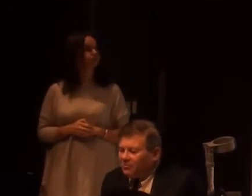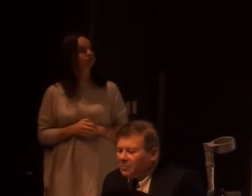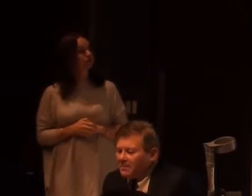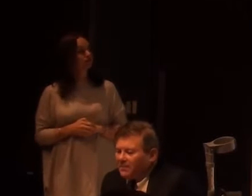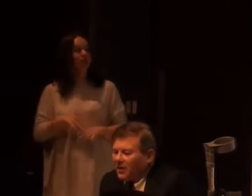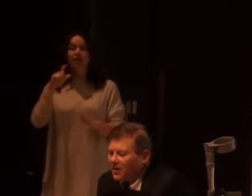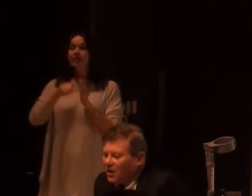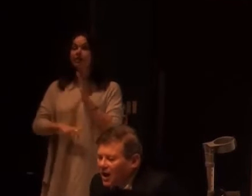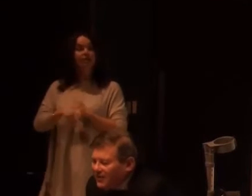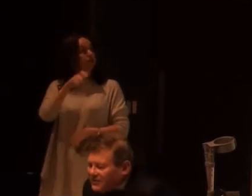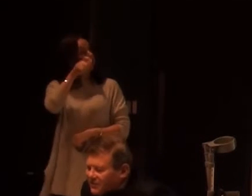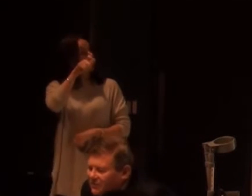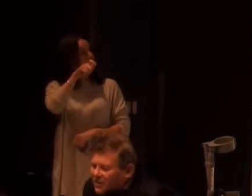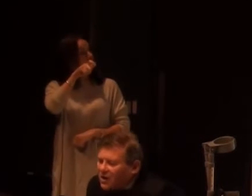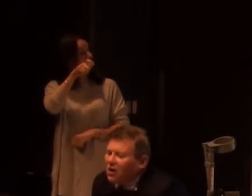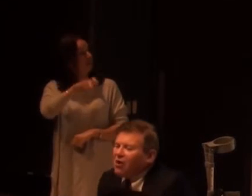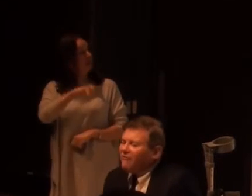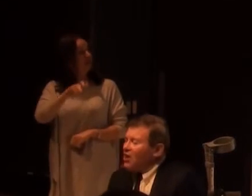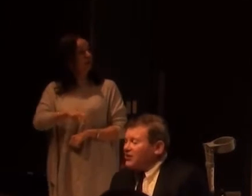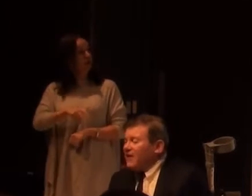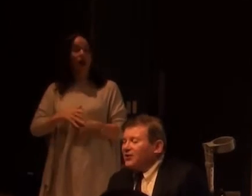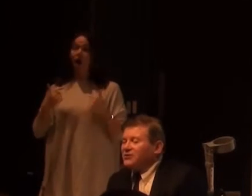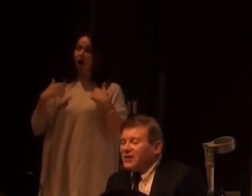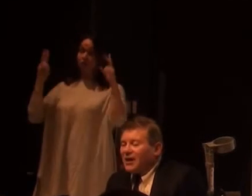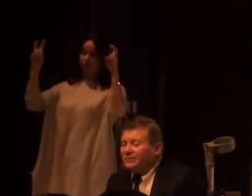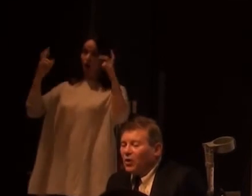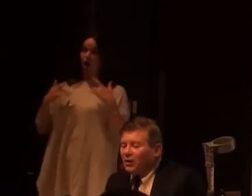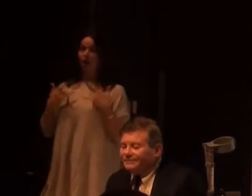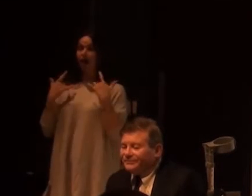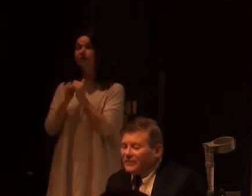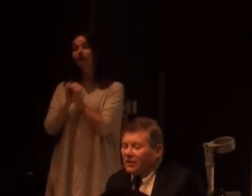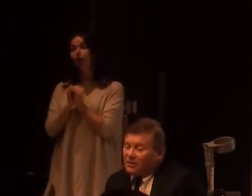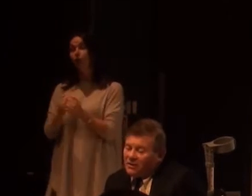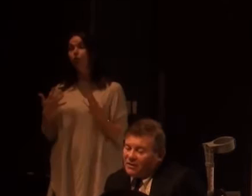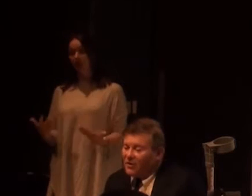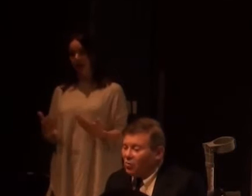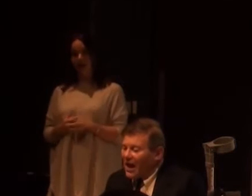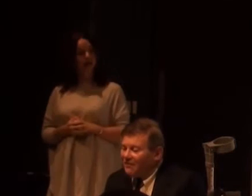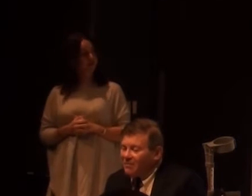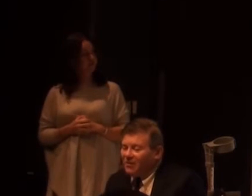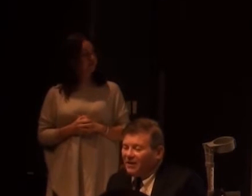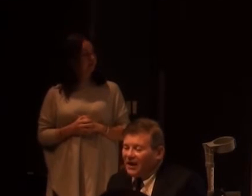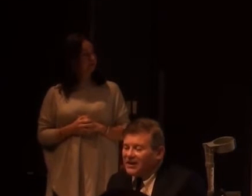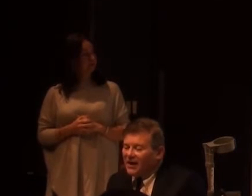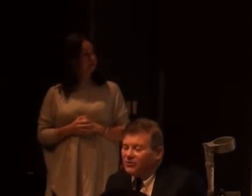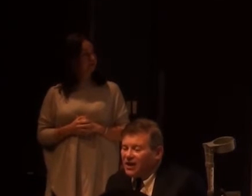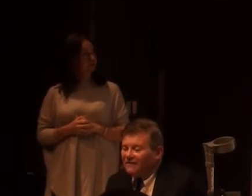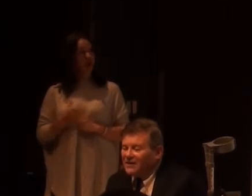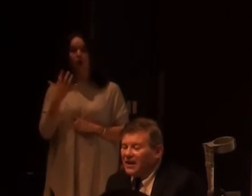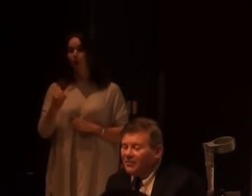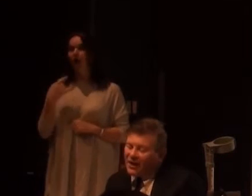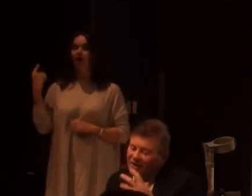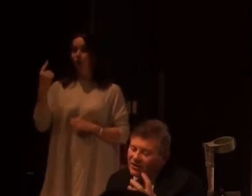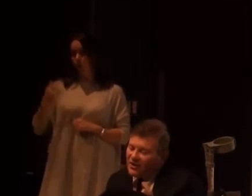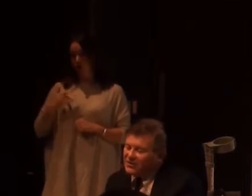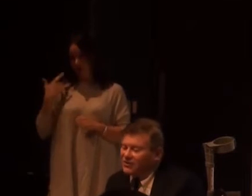Disabled people, our lives valued today? Well, we have a number of plays like Whose Life